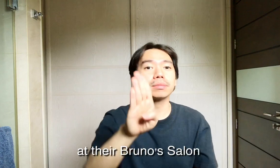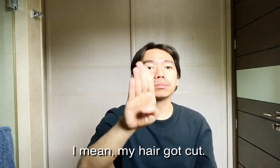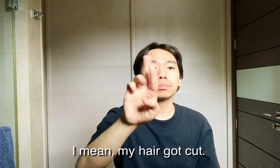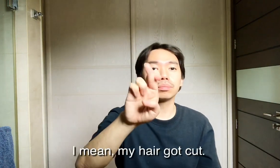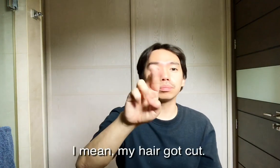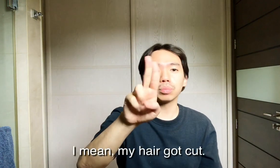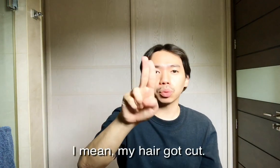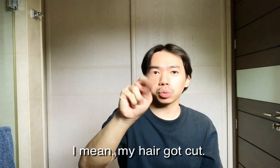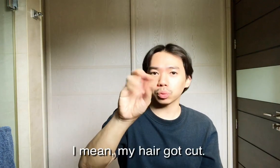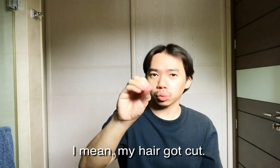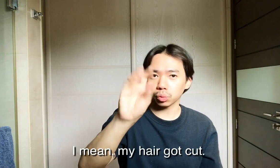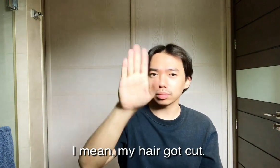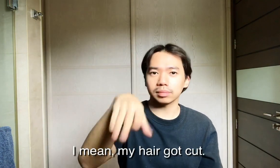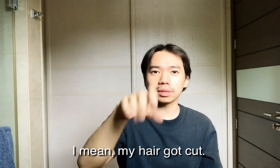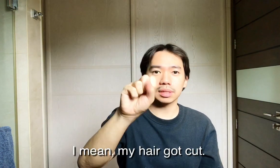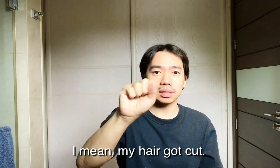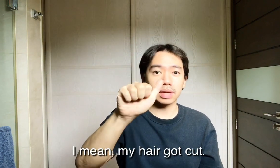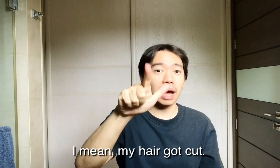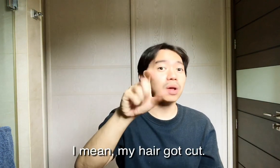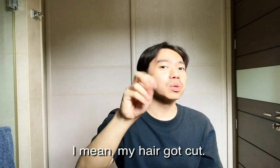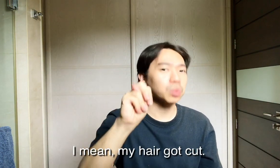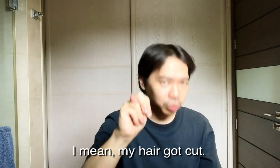I'm in my haircut cut.